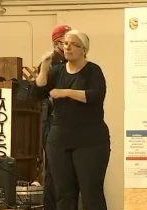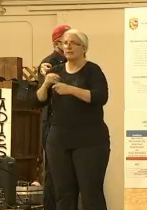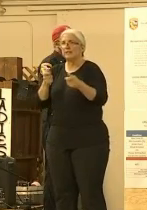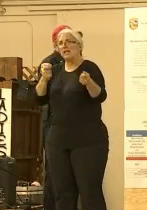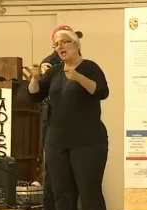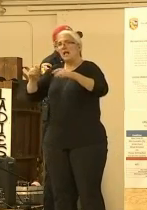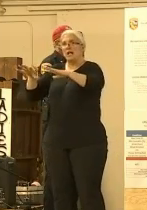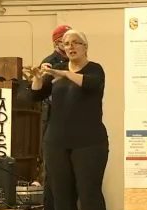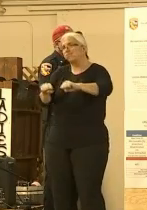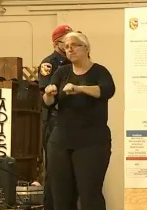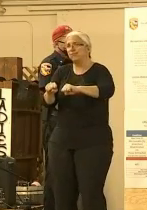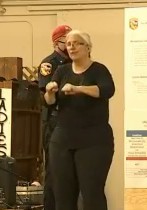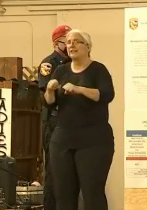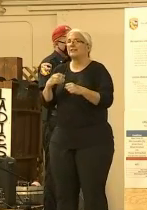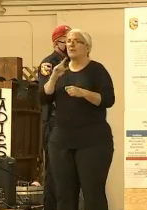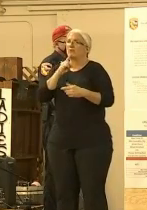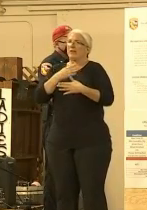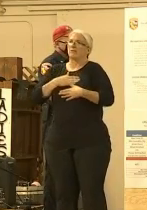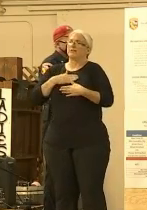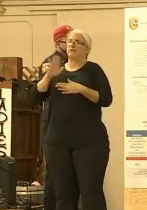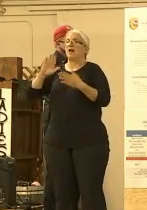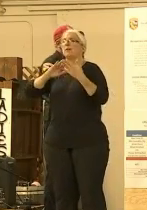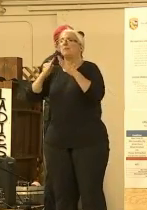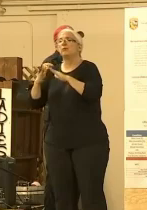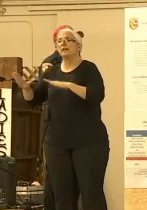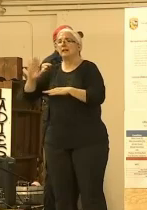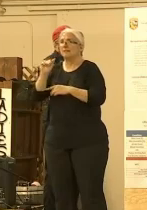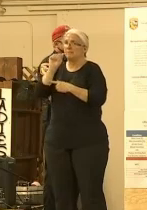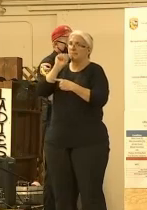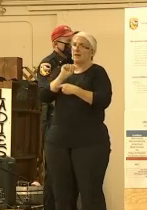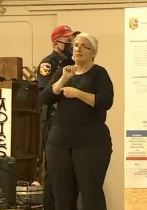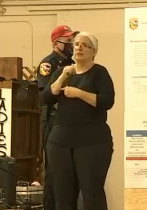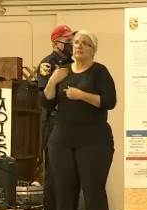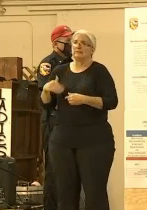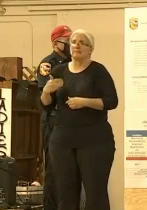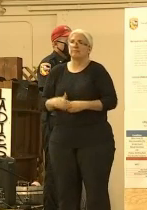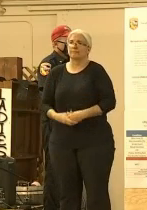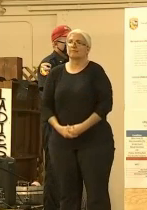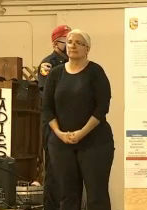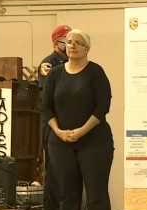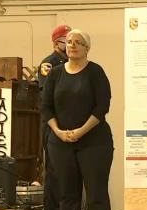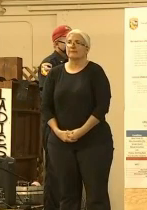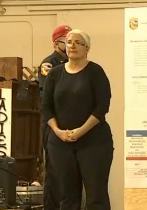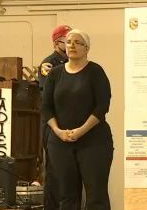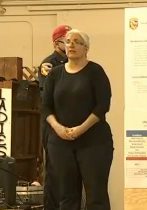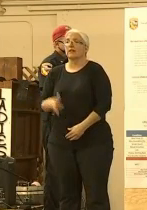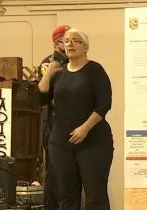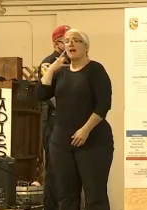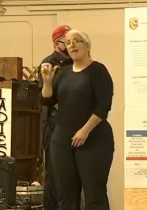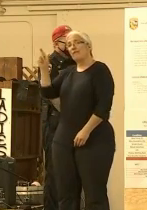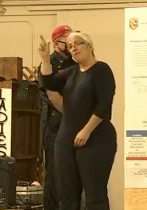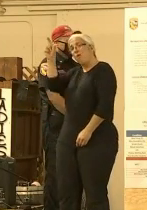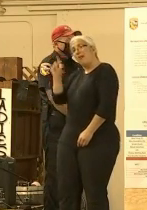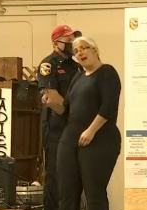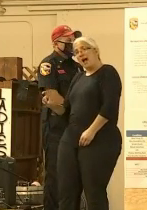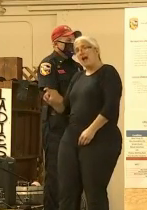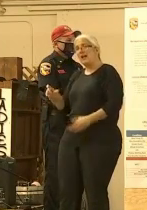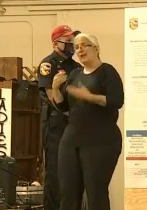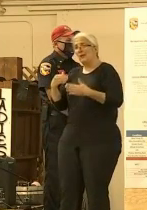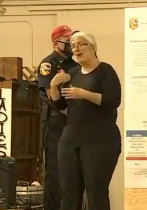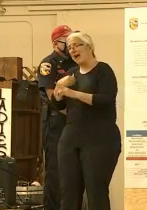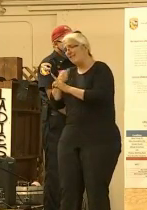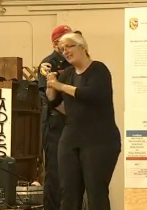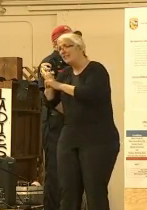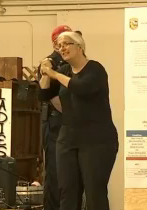There are new fires that have happened throughout the state. We are number one for